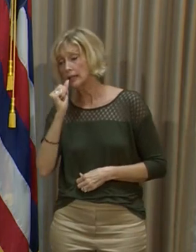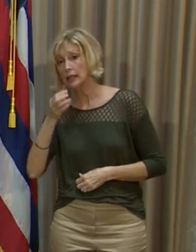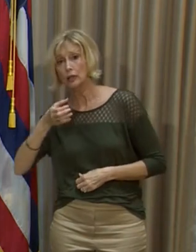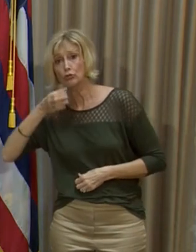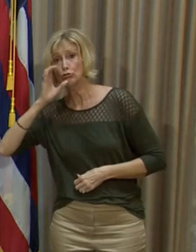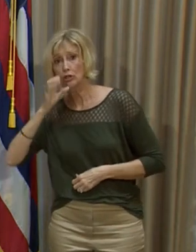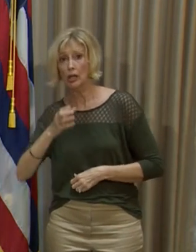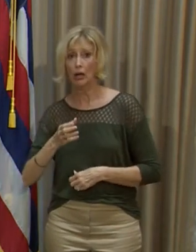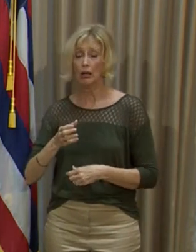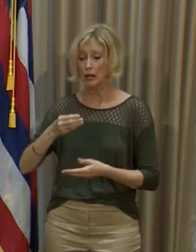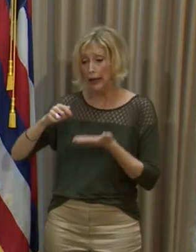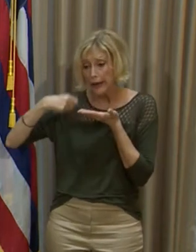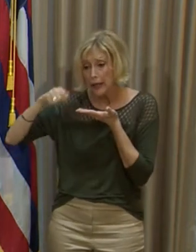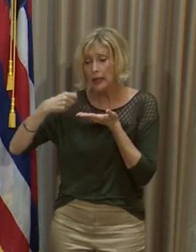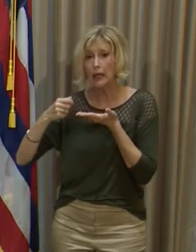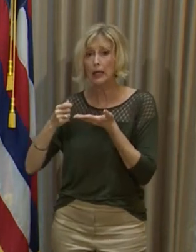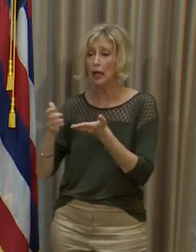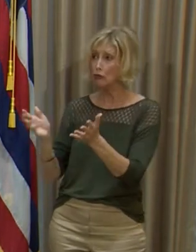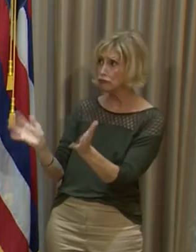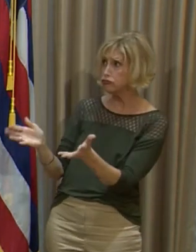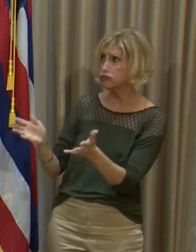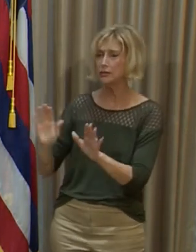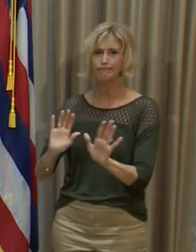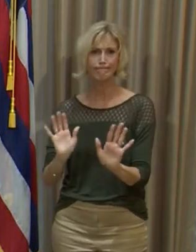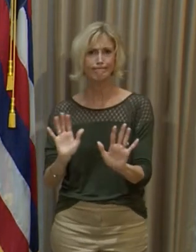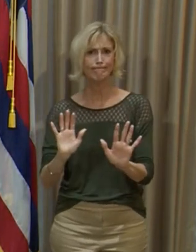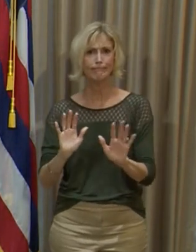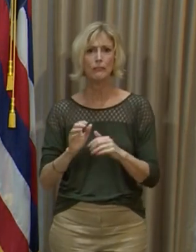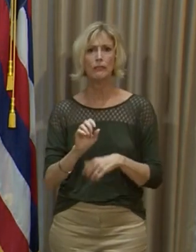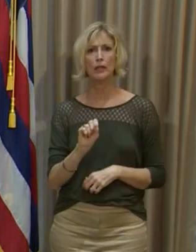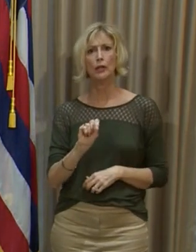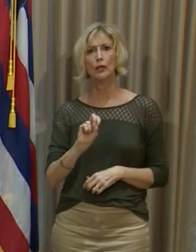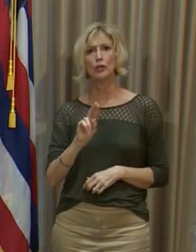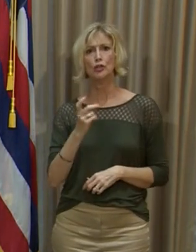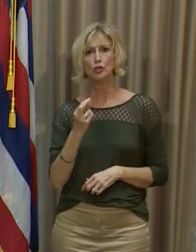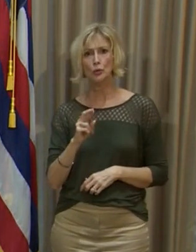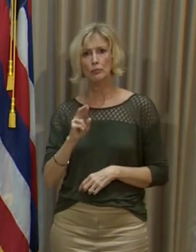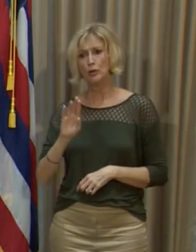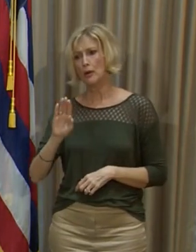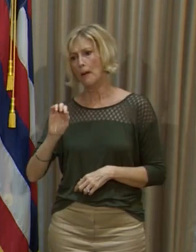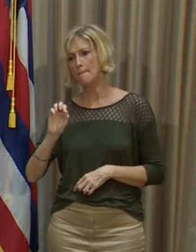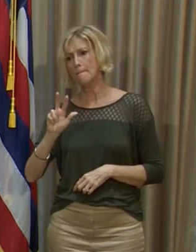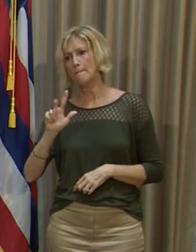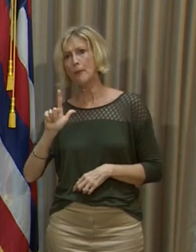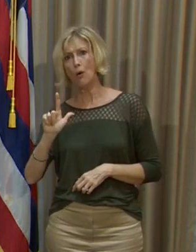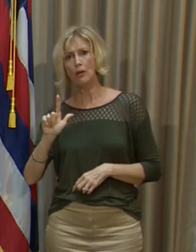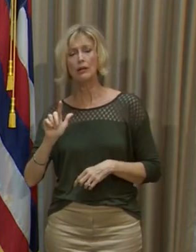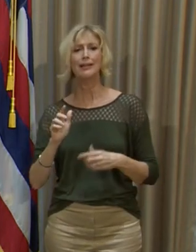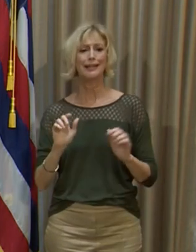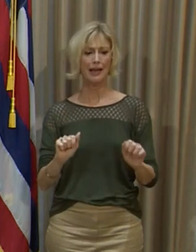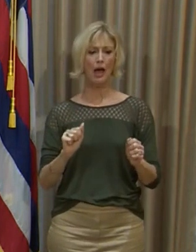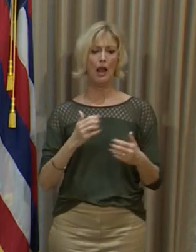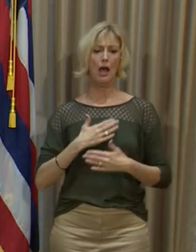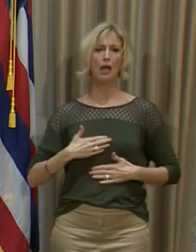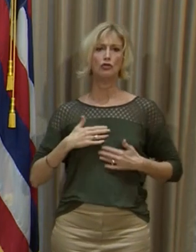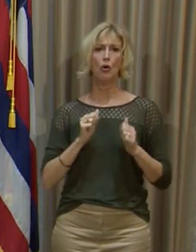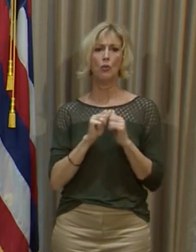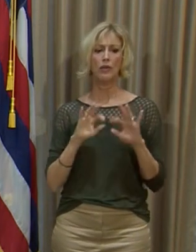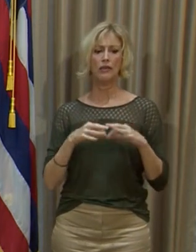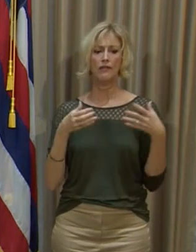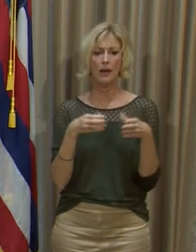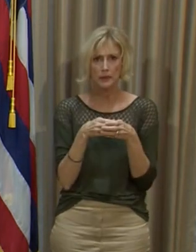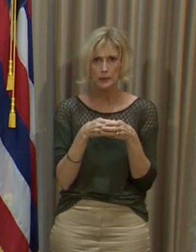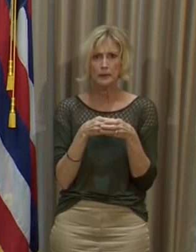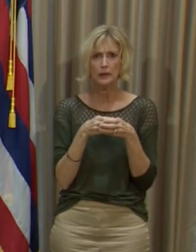with people, you know, Super Bowl can be enjoyed within your family unit. We want to